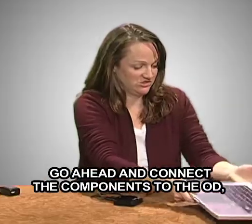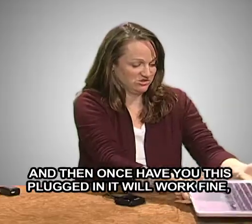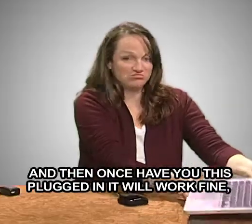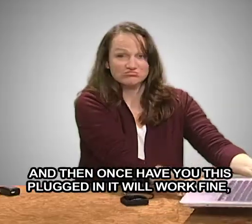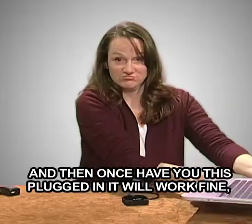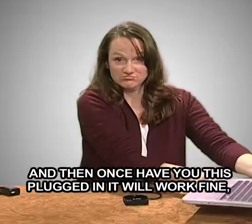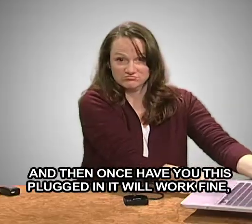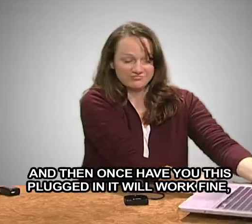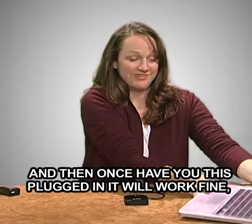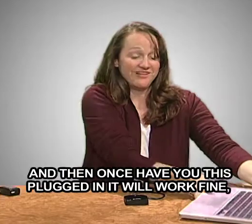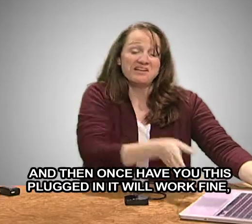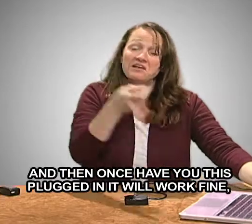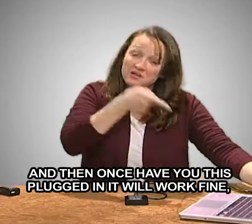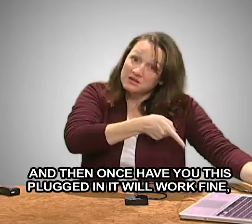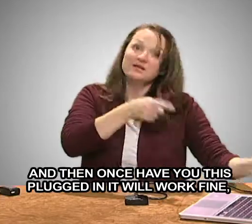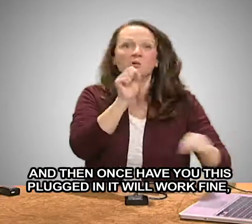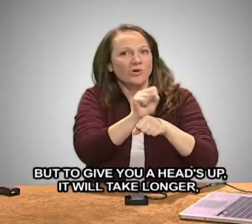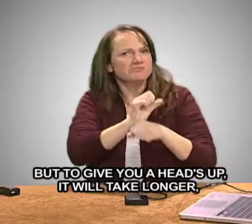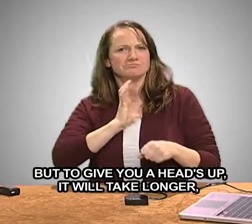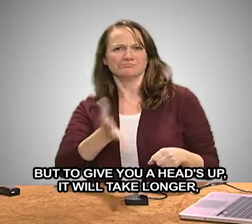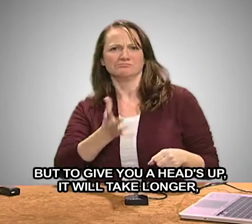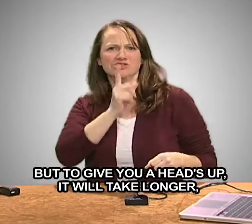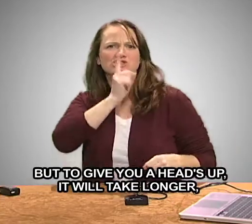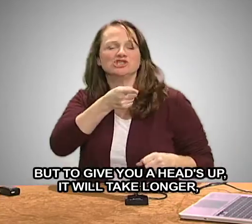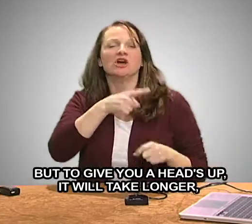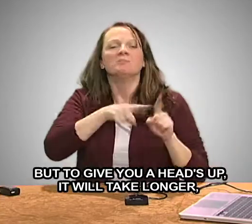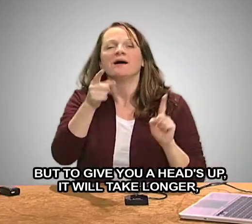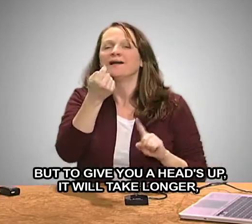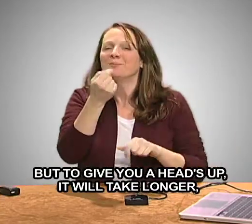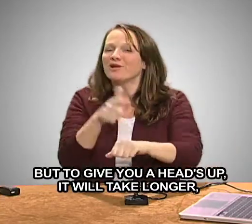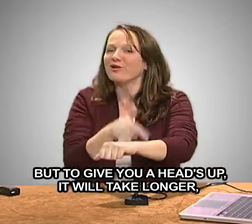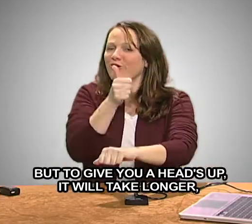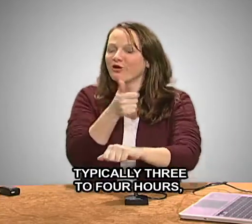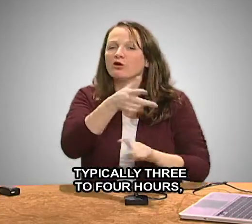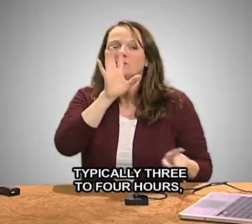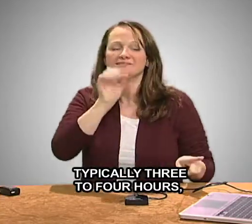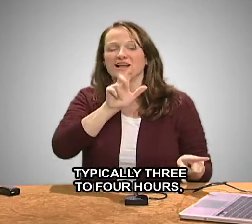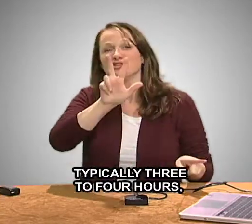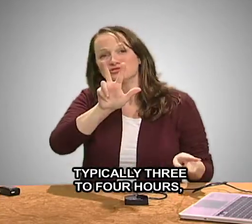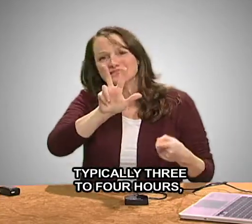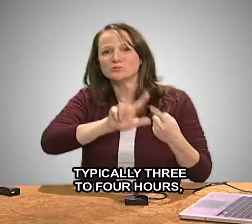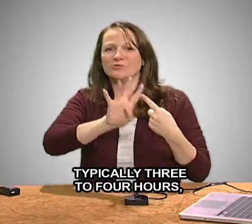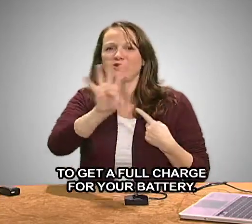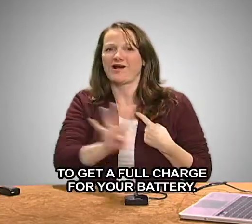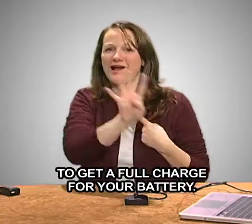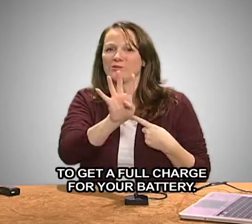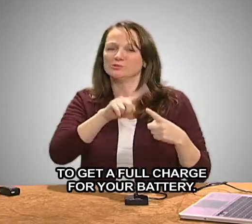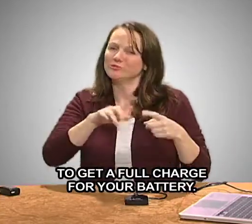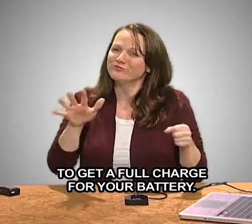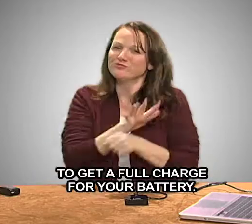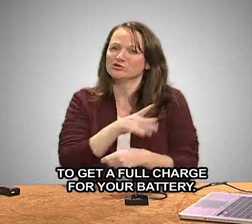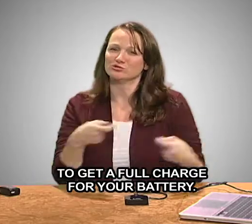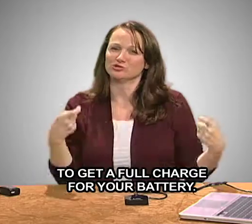And then once you have this plugged in, it will work fine, but just to give you a heads up, it will take longer. Typically, 3 to 4 hours to get a full charge for your battery.